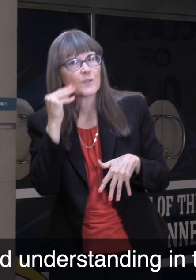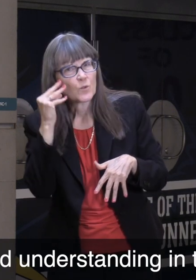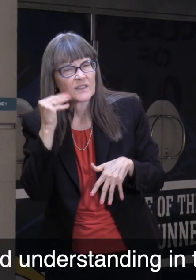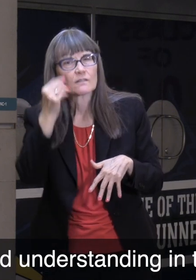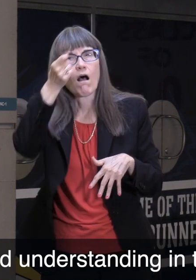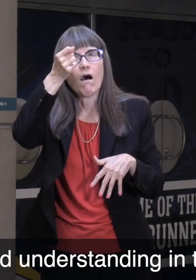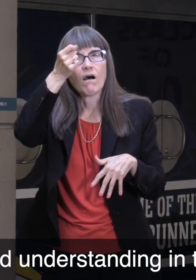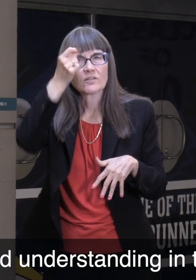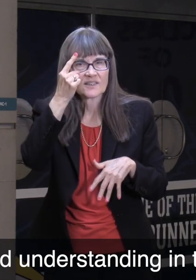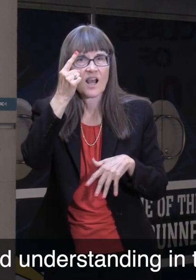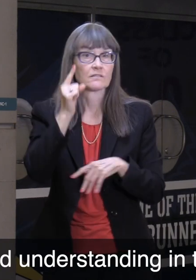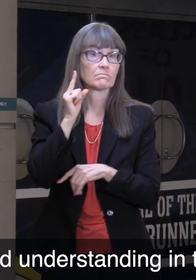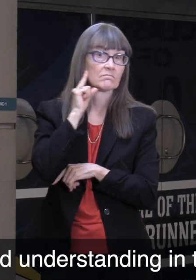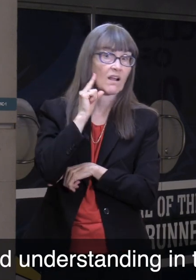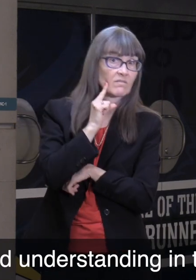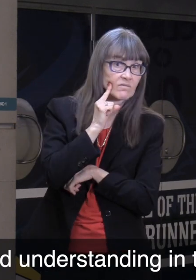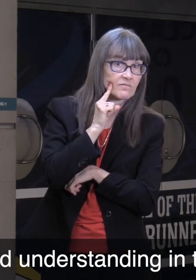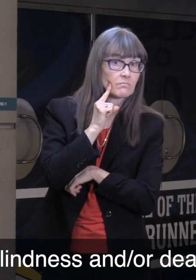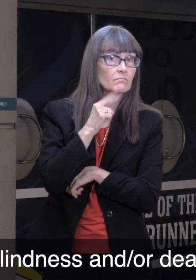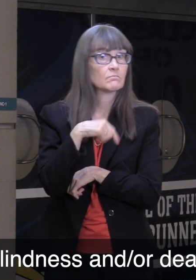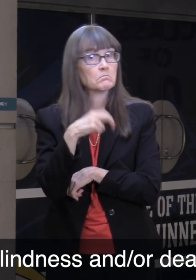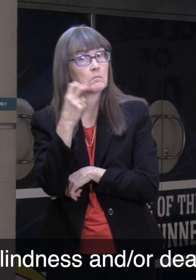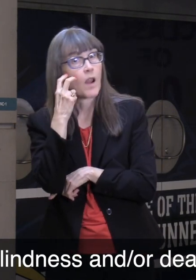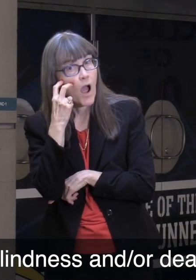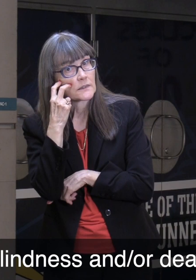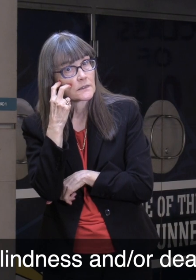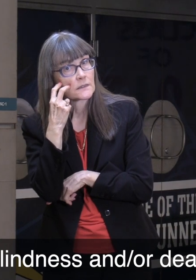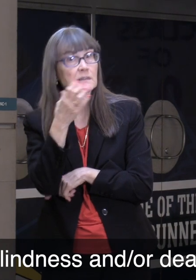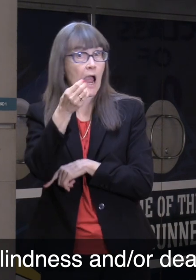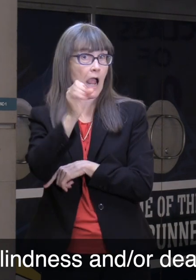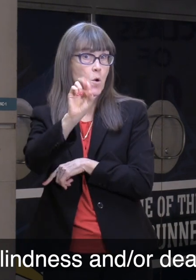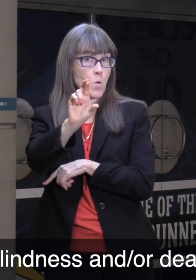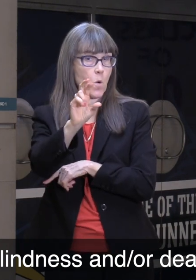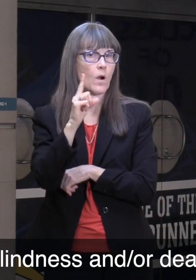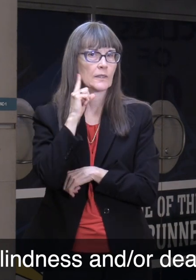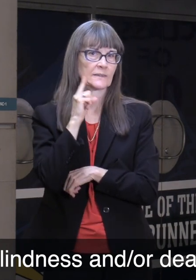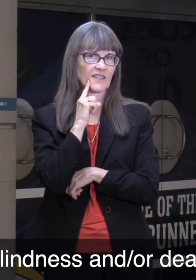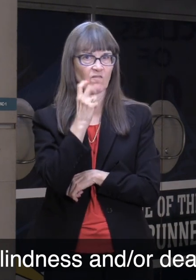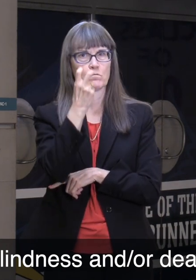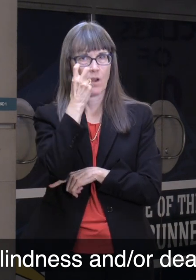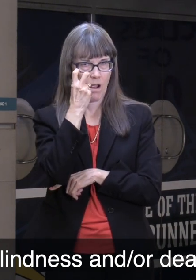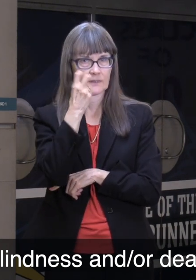and understanding in the areas of deafness, blindness, and or deaf-blindness.